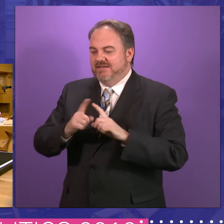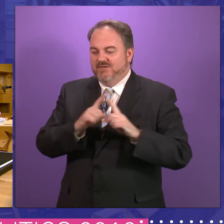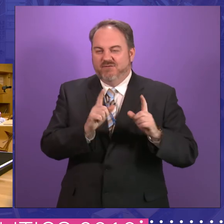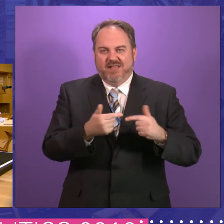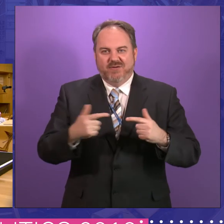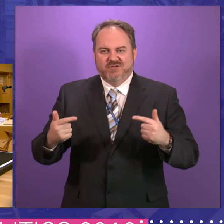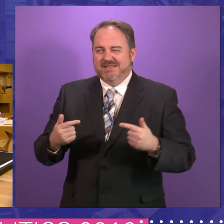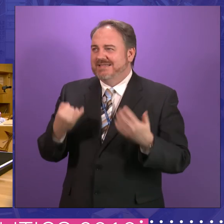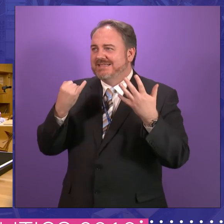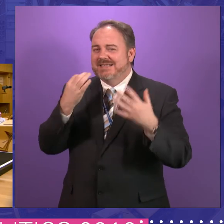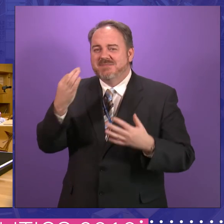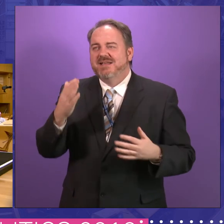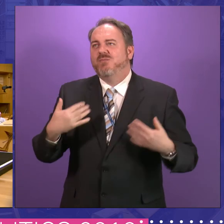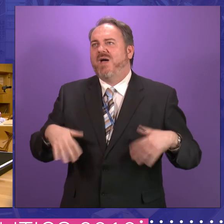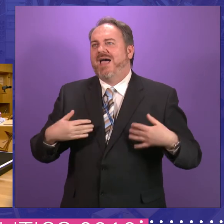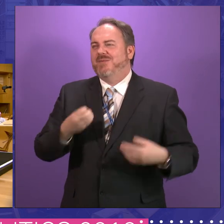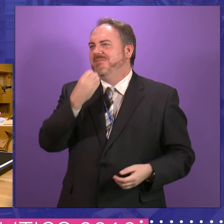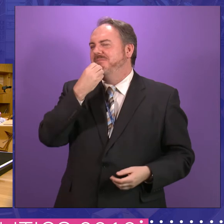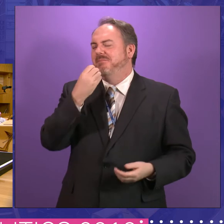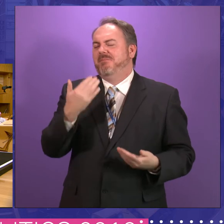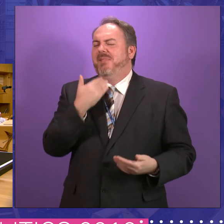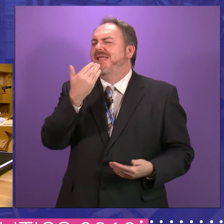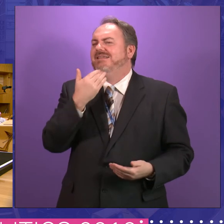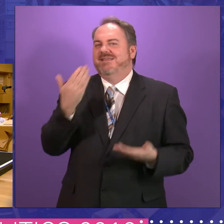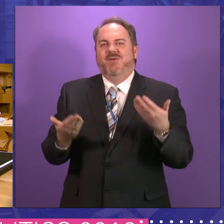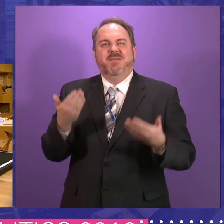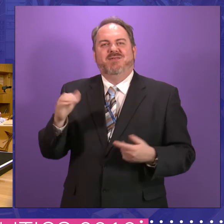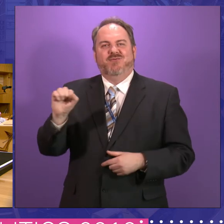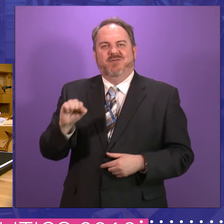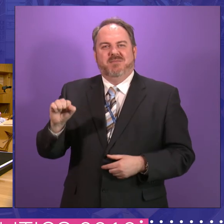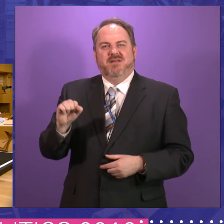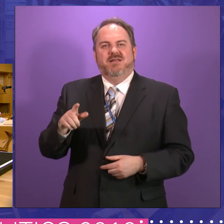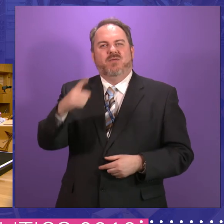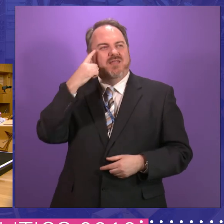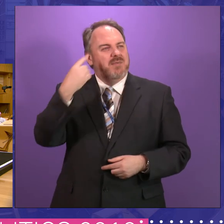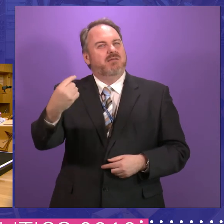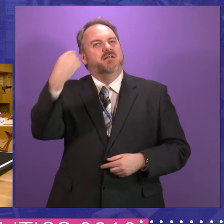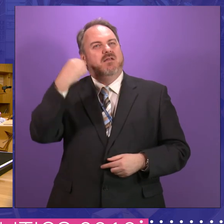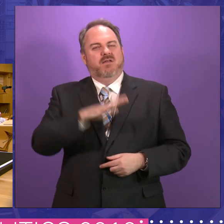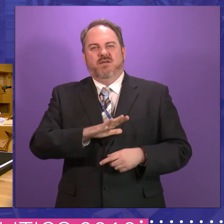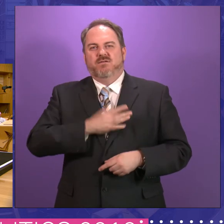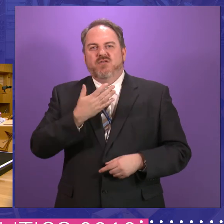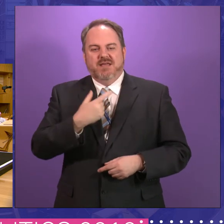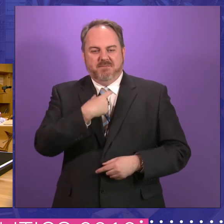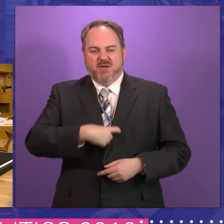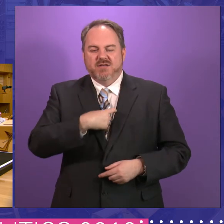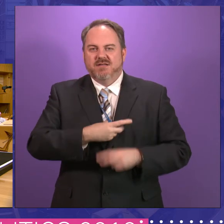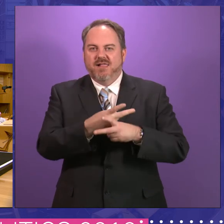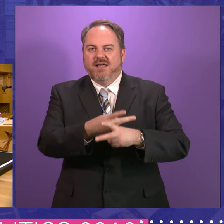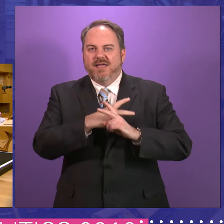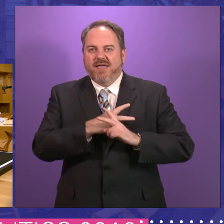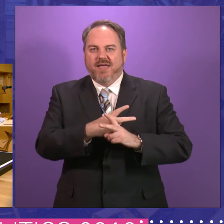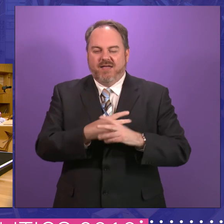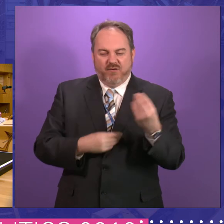time. And I think if you actually think back to some of the big contentious debates around free personal care, myself, good number, uh, Irene,